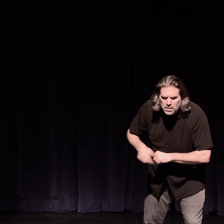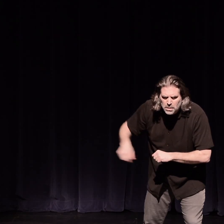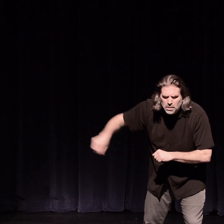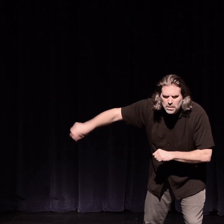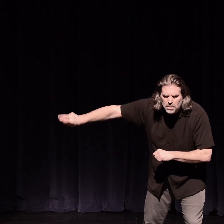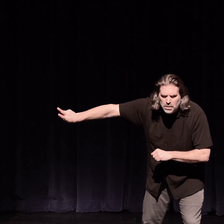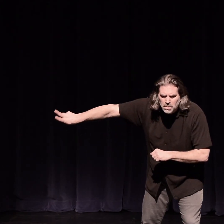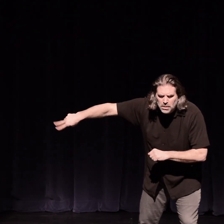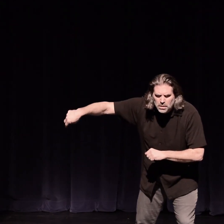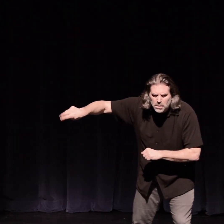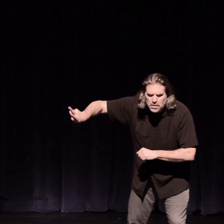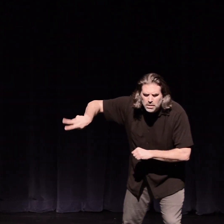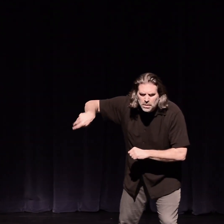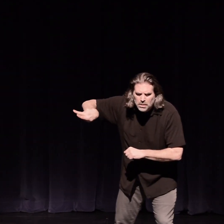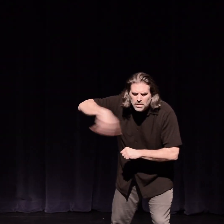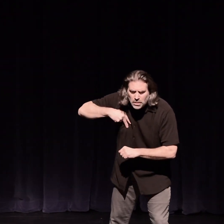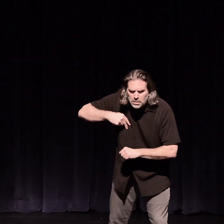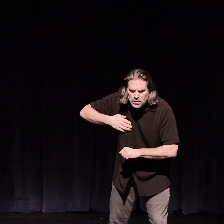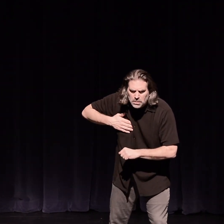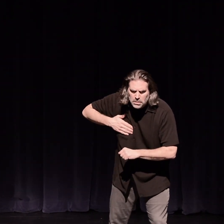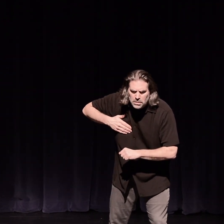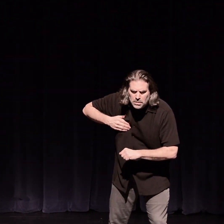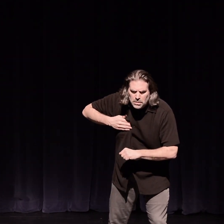and the soul enters his heart.